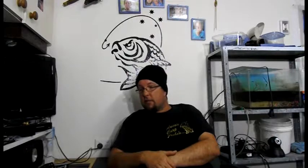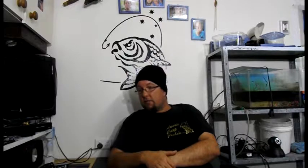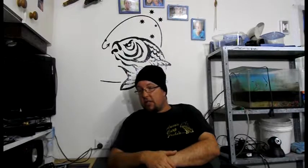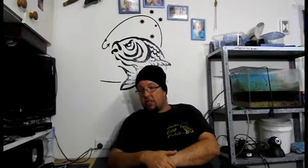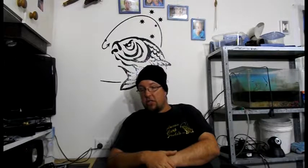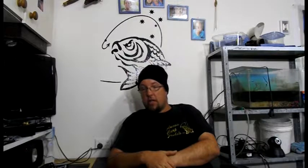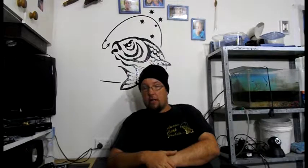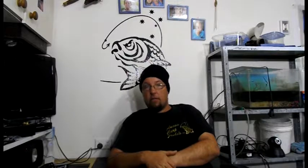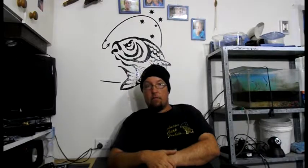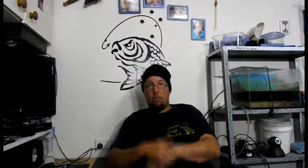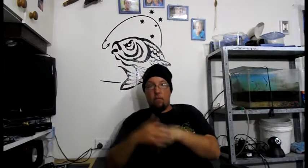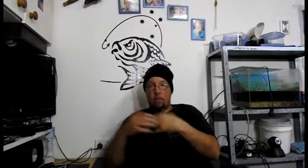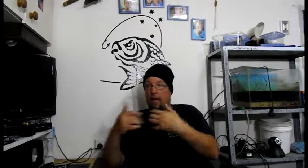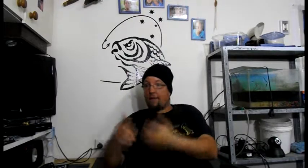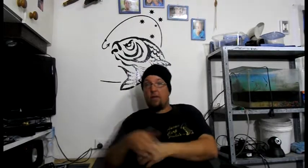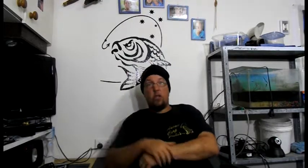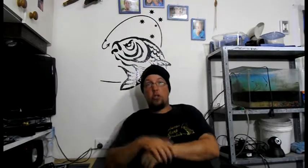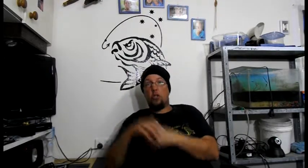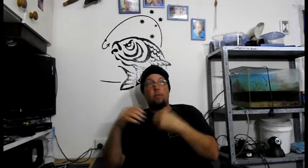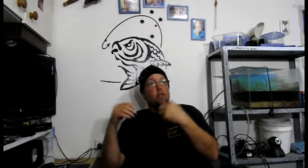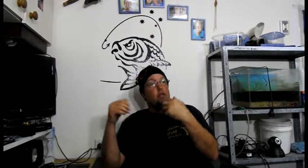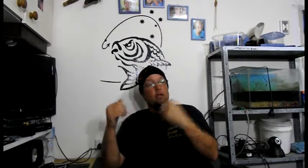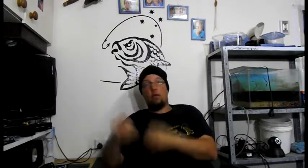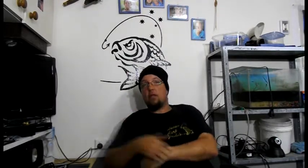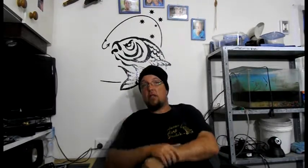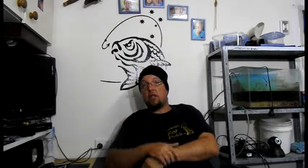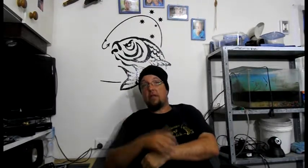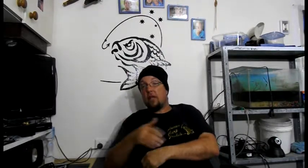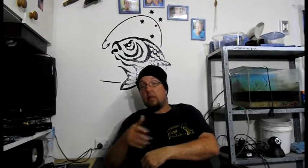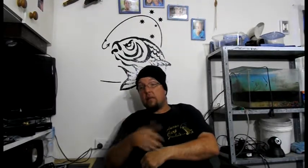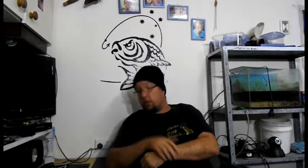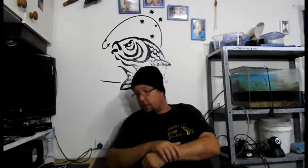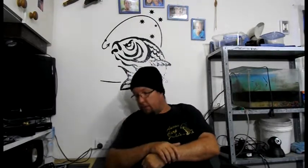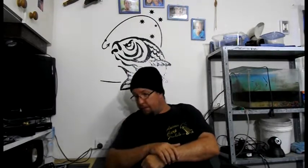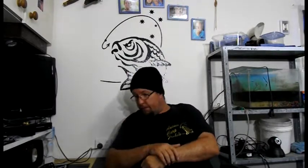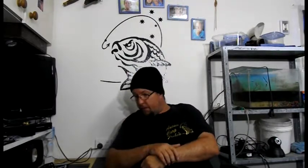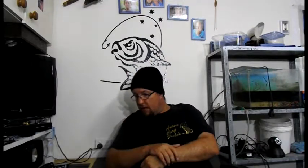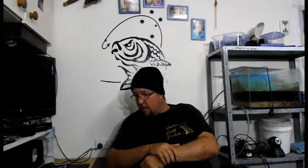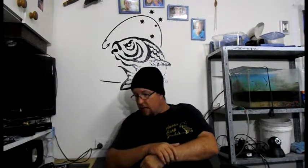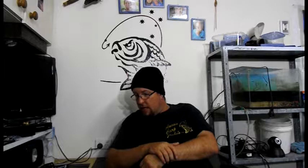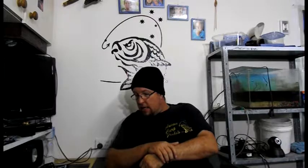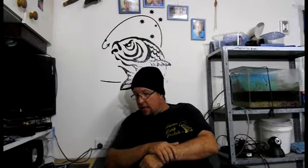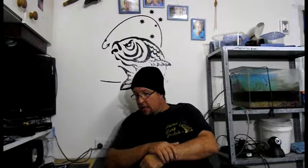dishes. And. For fish soups. And all this sort of stuff. And they could be used. Um.